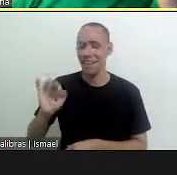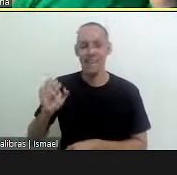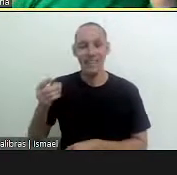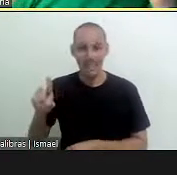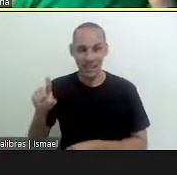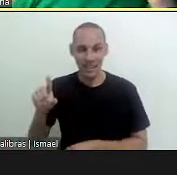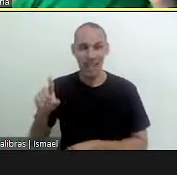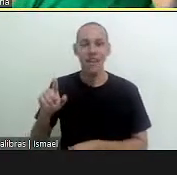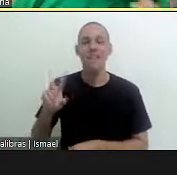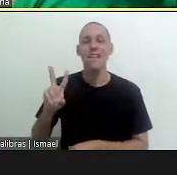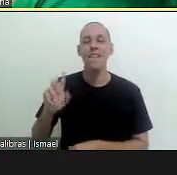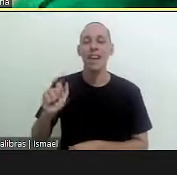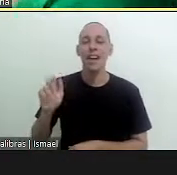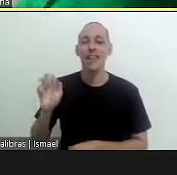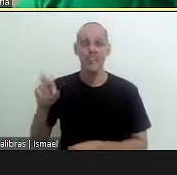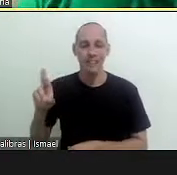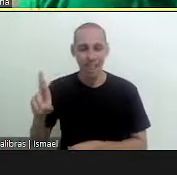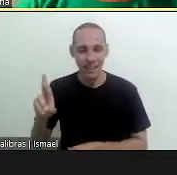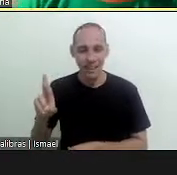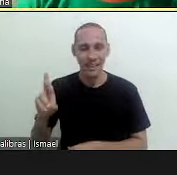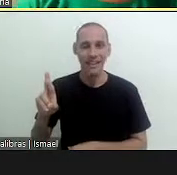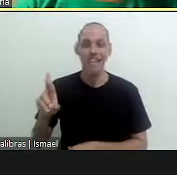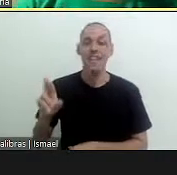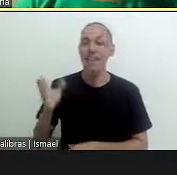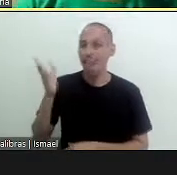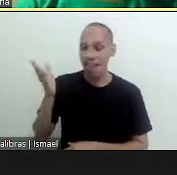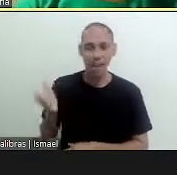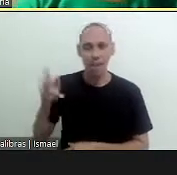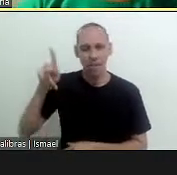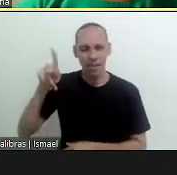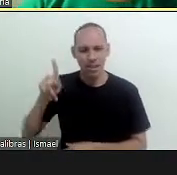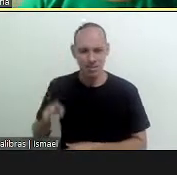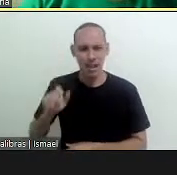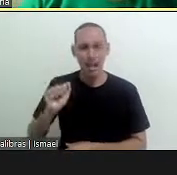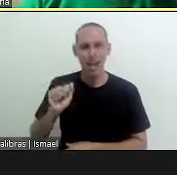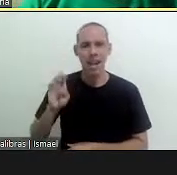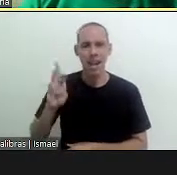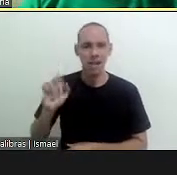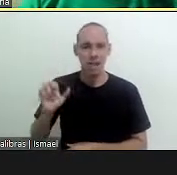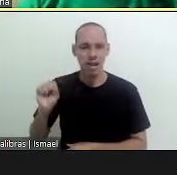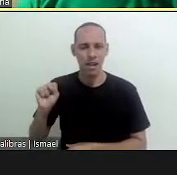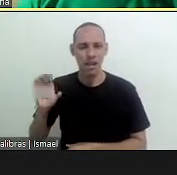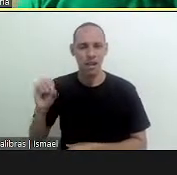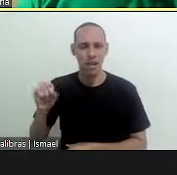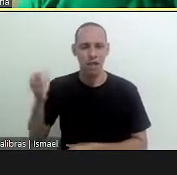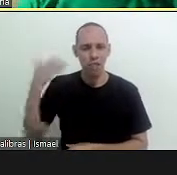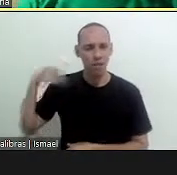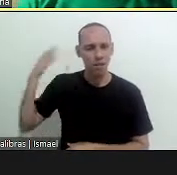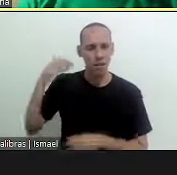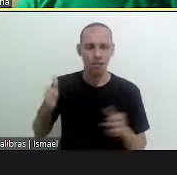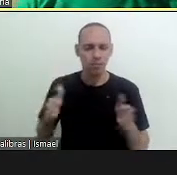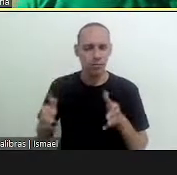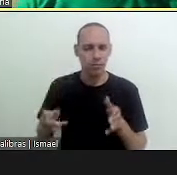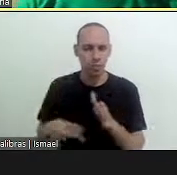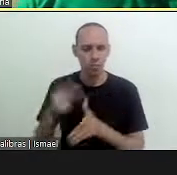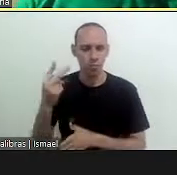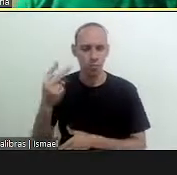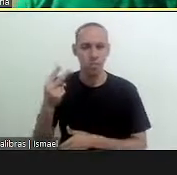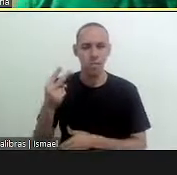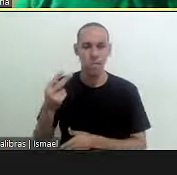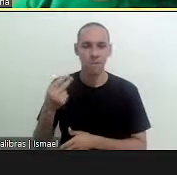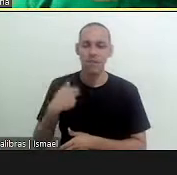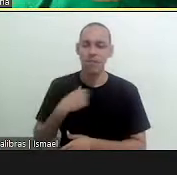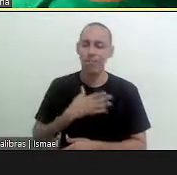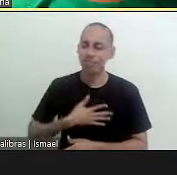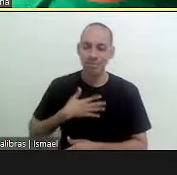gaston of wagner de souza campos which was the president of abrasco two mandates ago